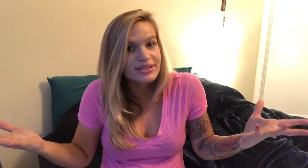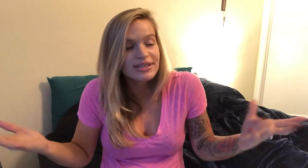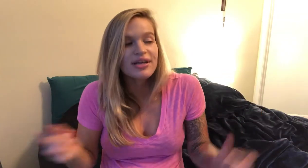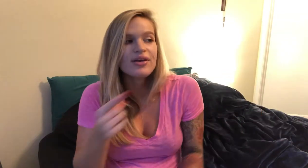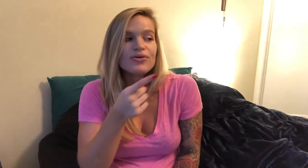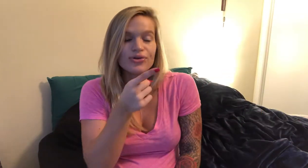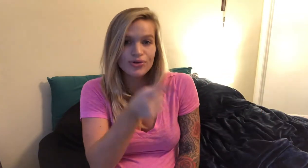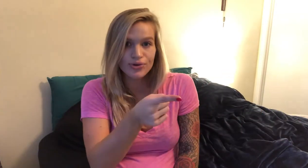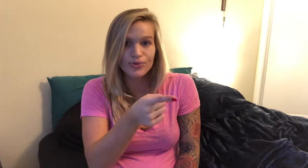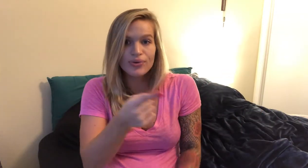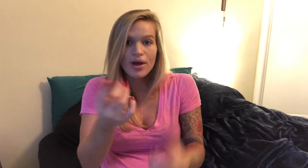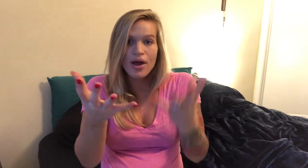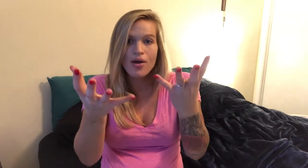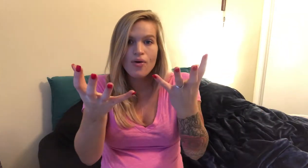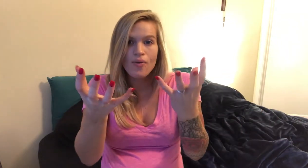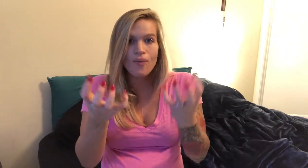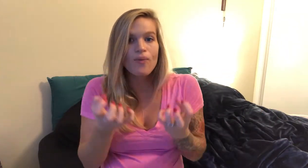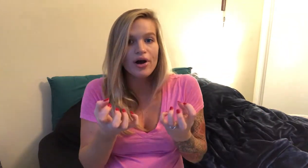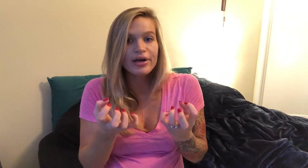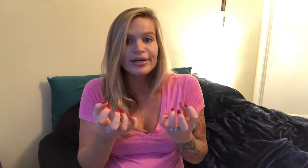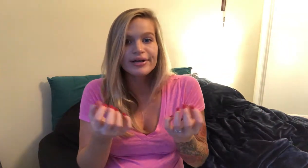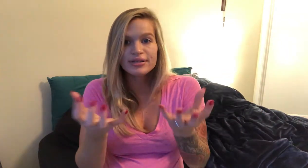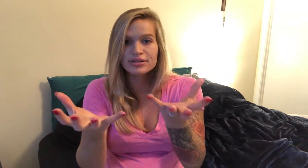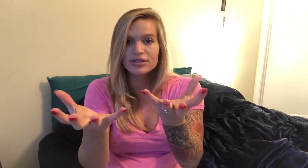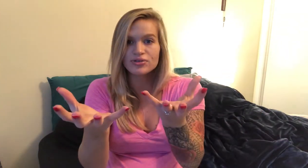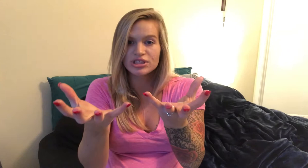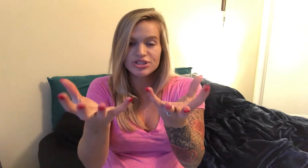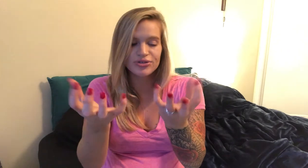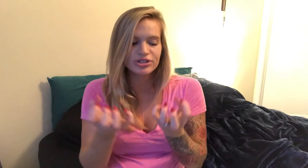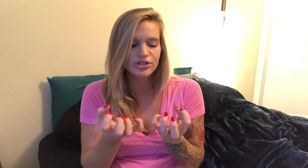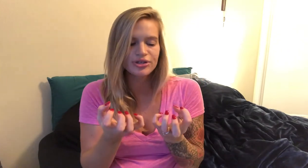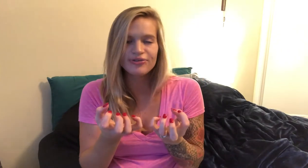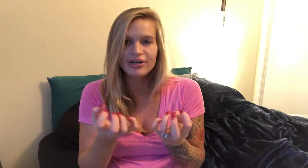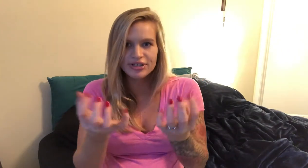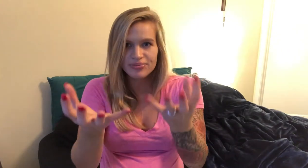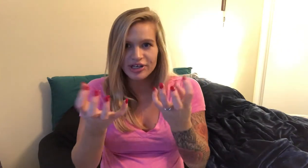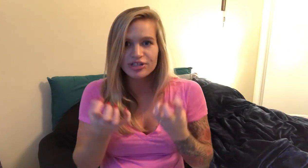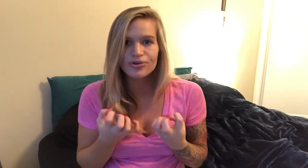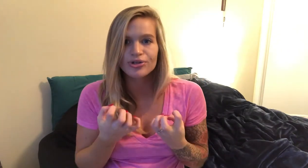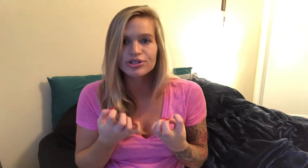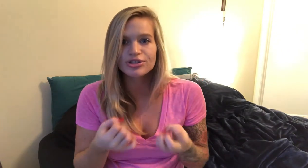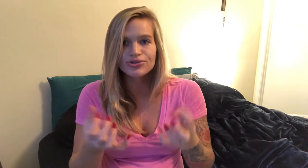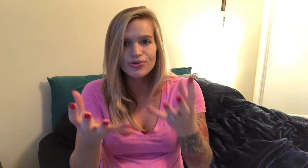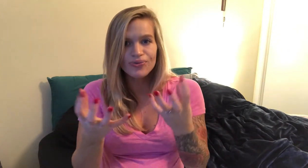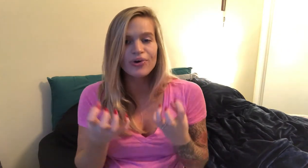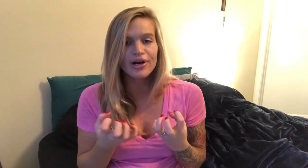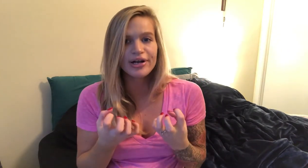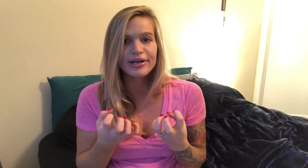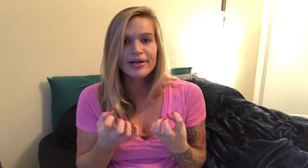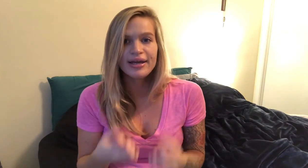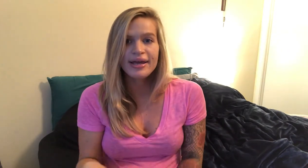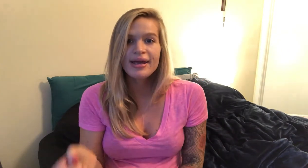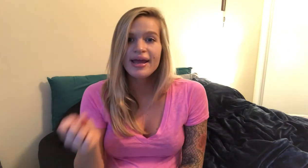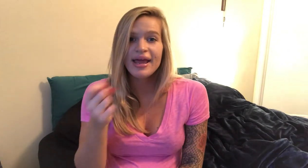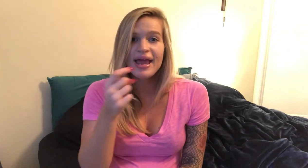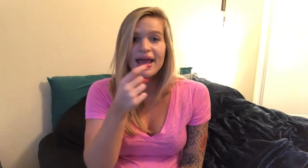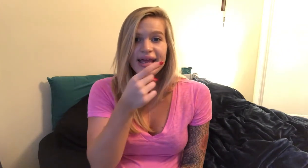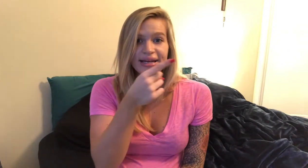you wanted so just scrunch all your fingers bring it towards you wanted and